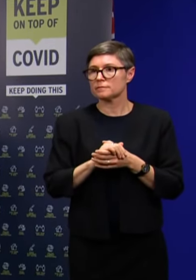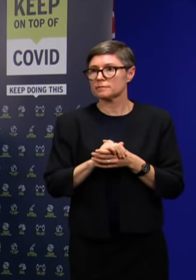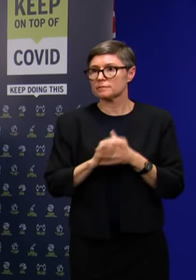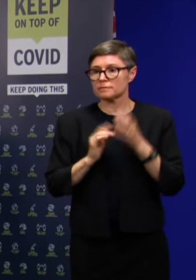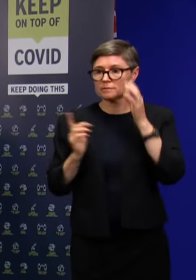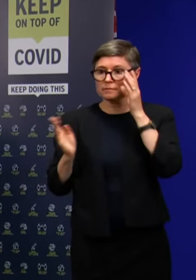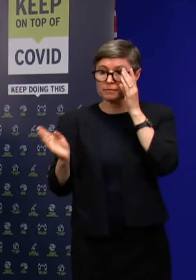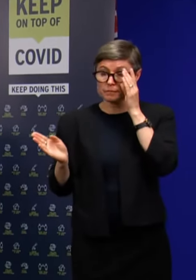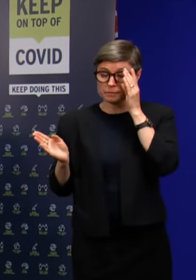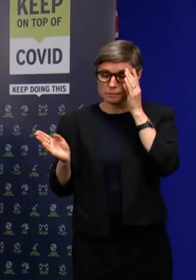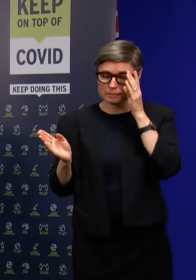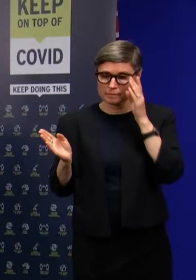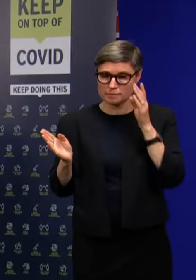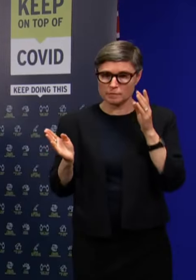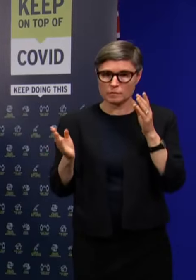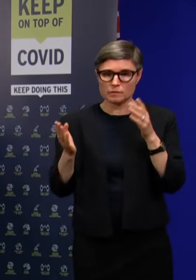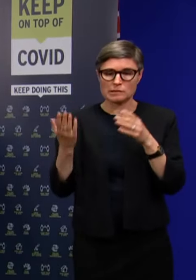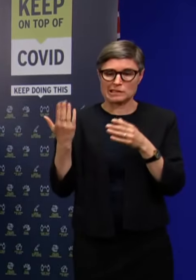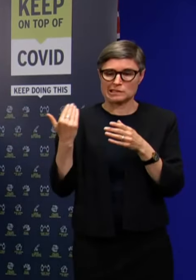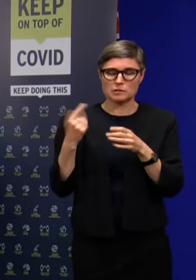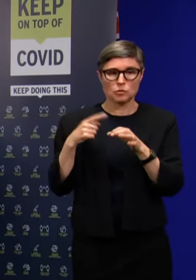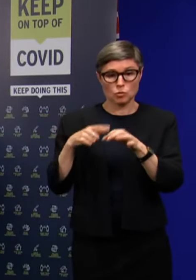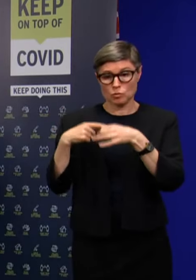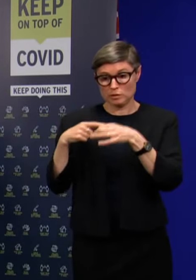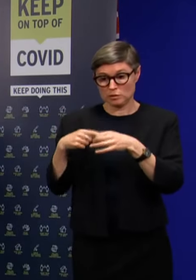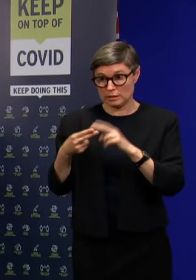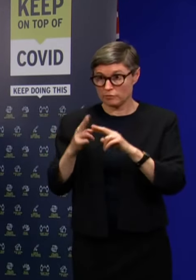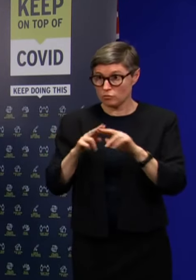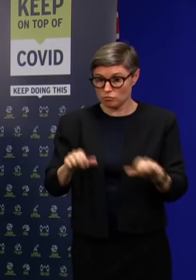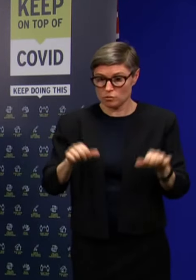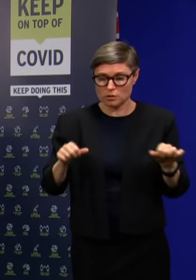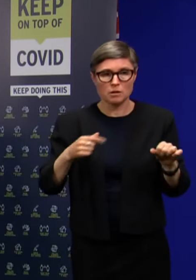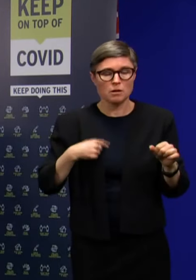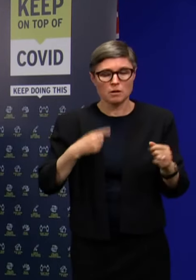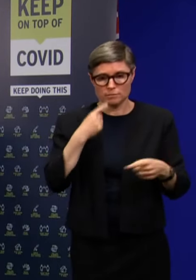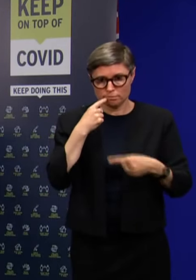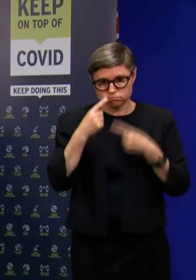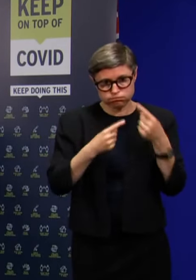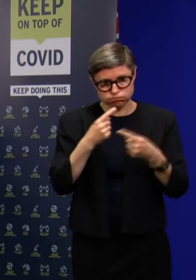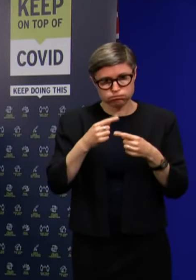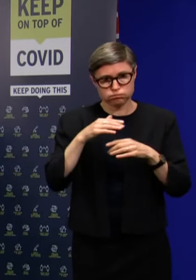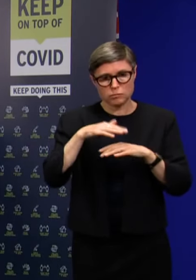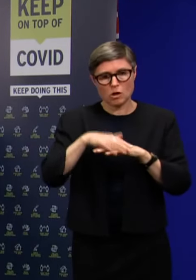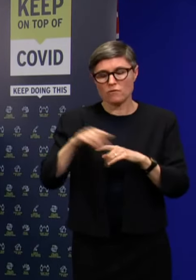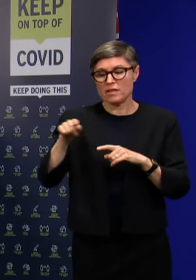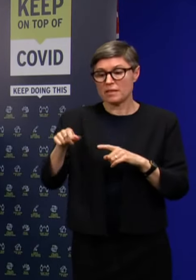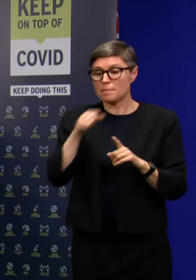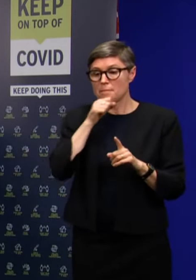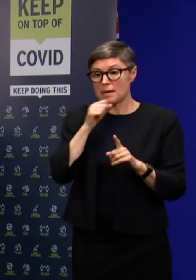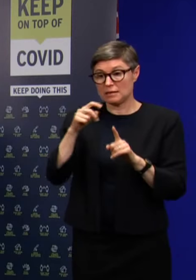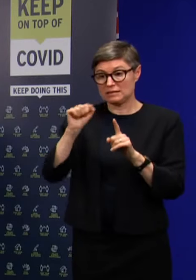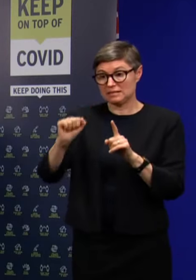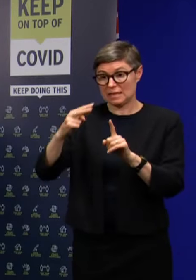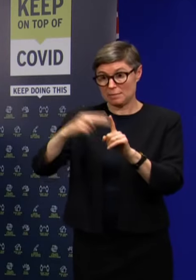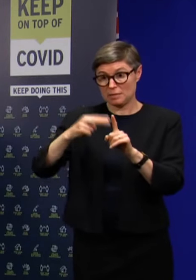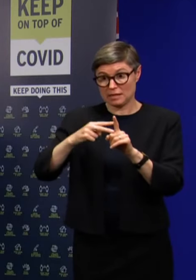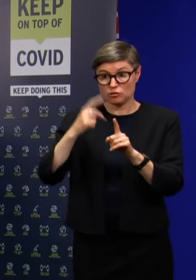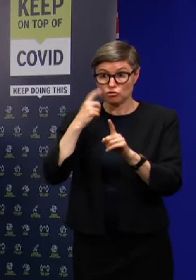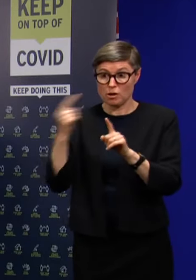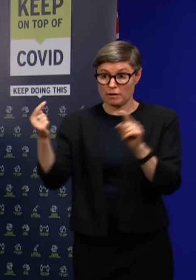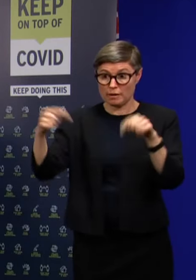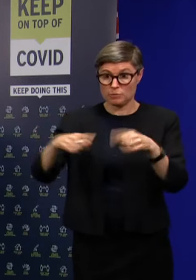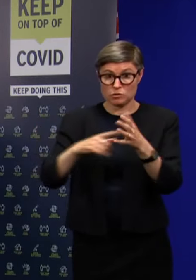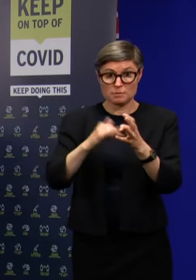I think given the questions that we've had, if you're actually okay, I'll just give you some information around the applicant's application to actually enter